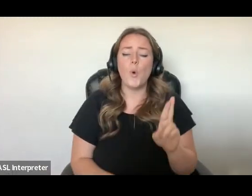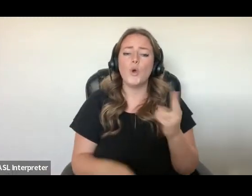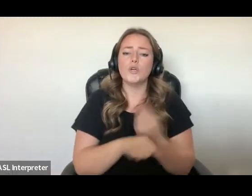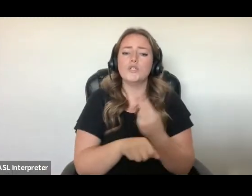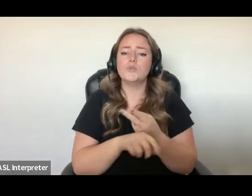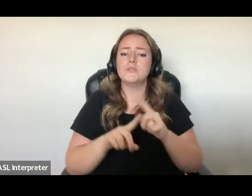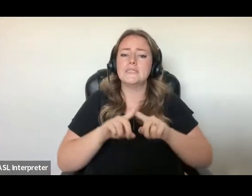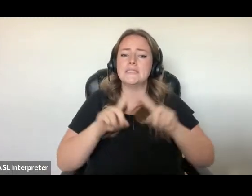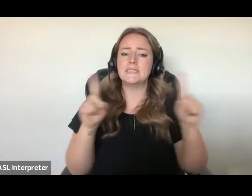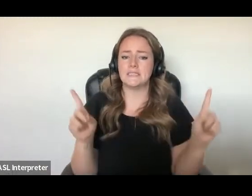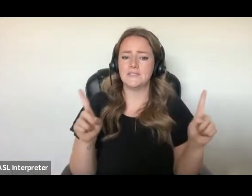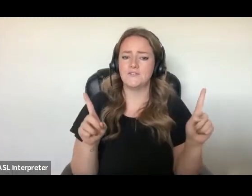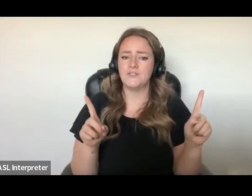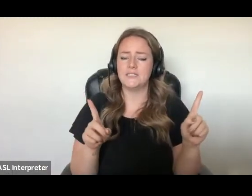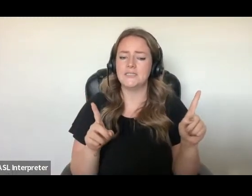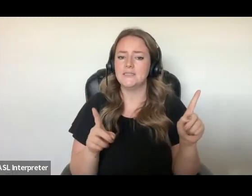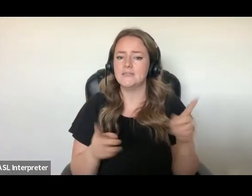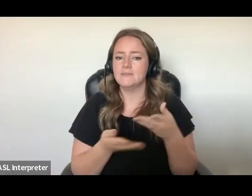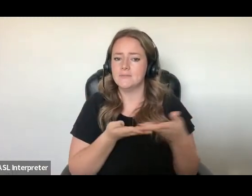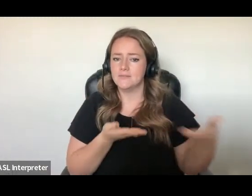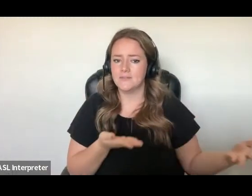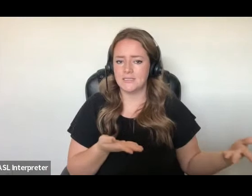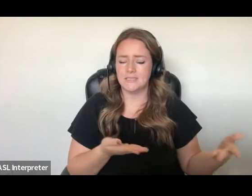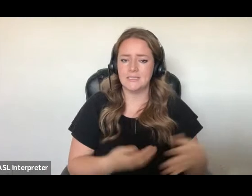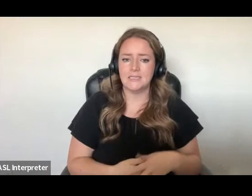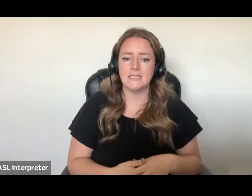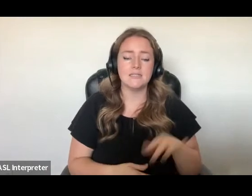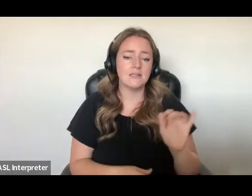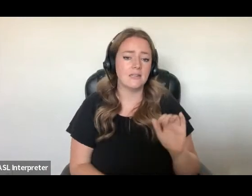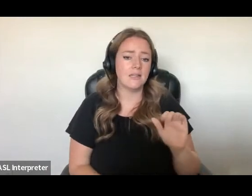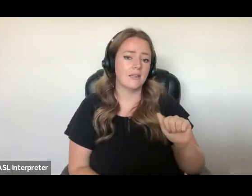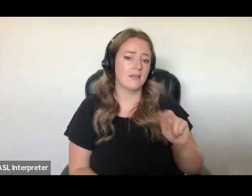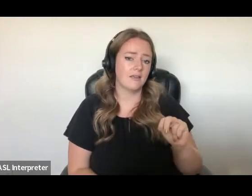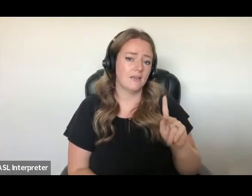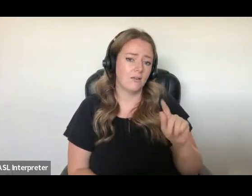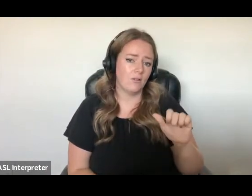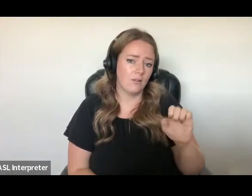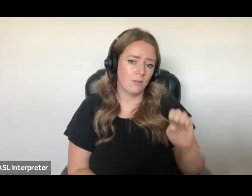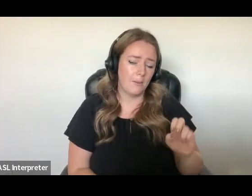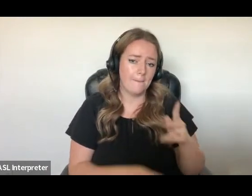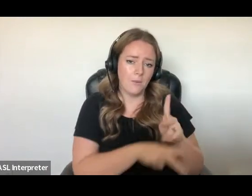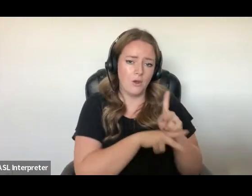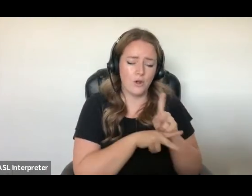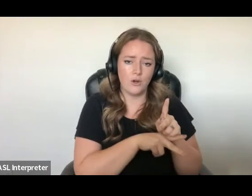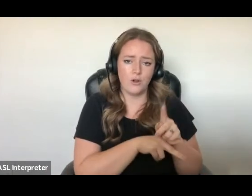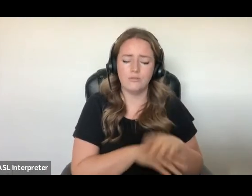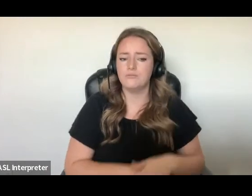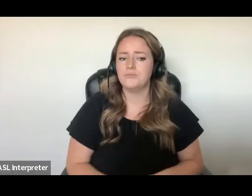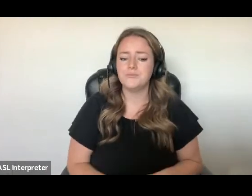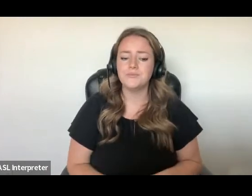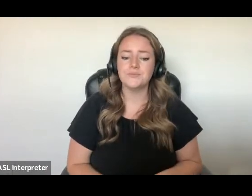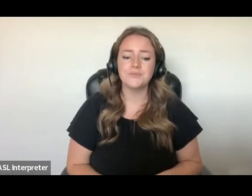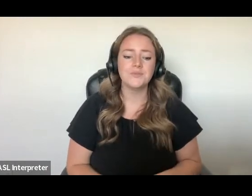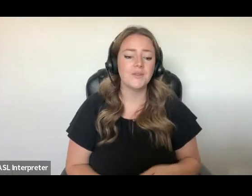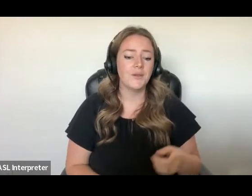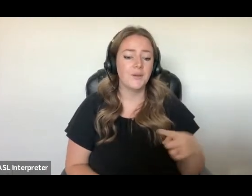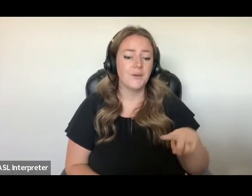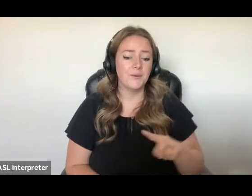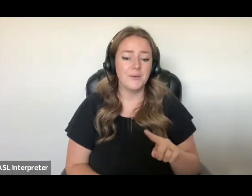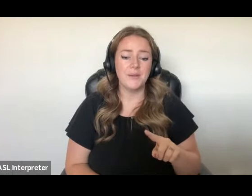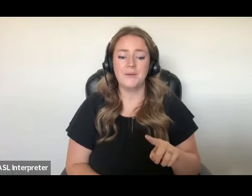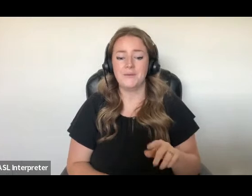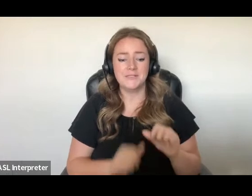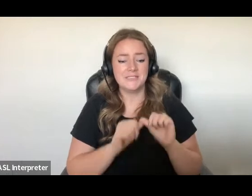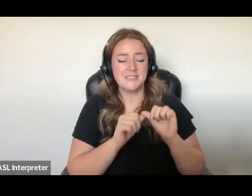curfews. BCCLA will continue to work alongside all of those present today, as well as the rest of fellow advocates,